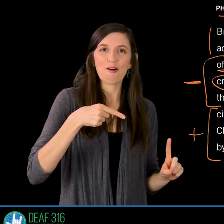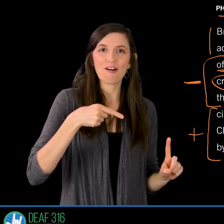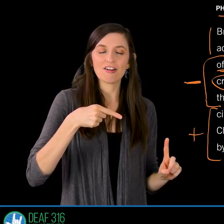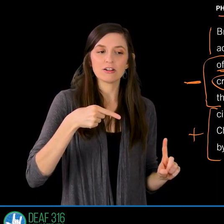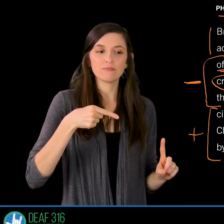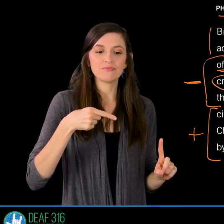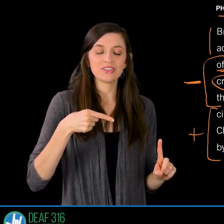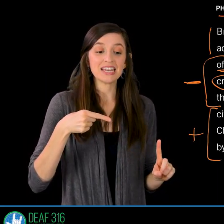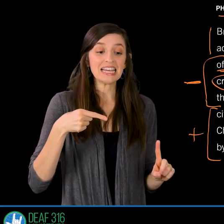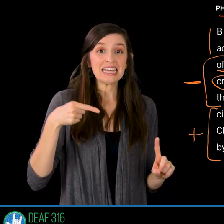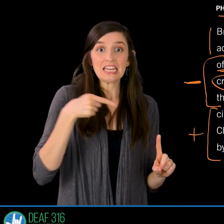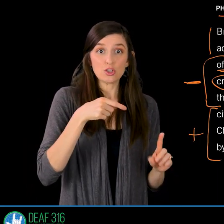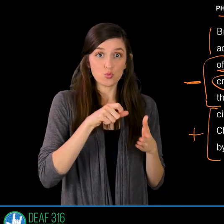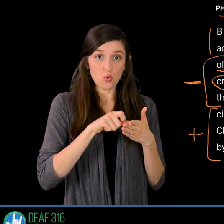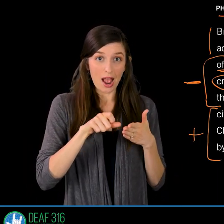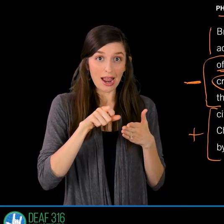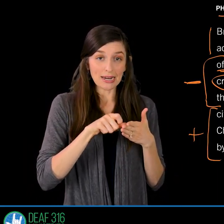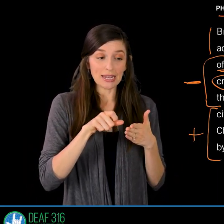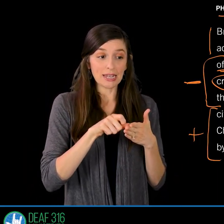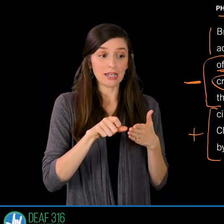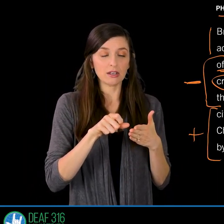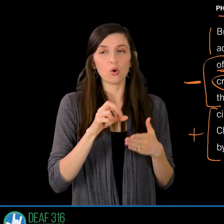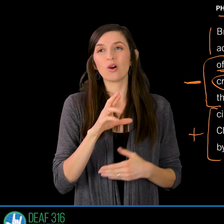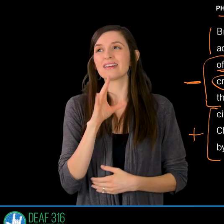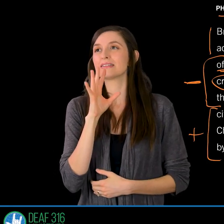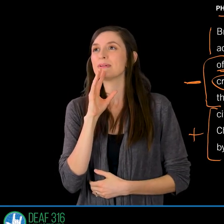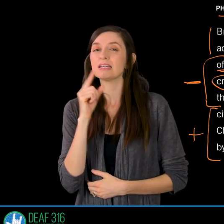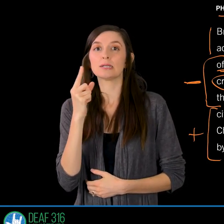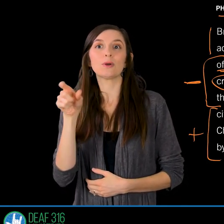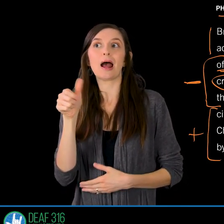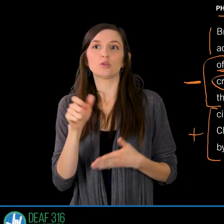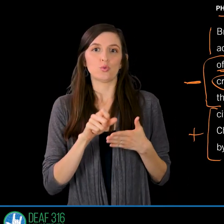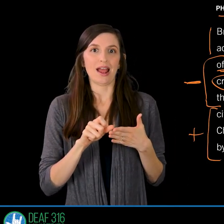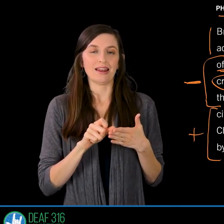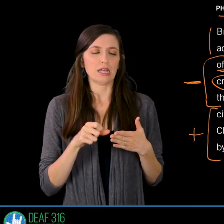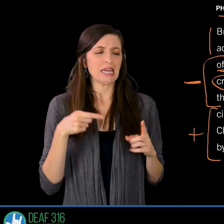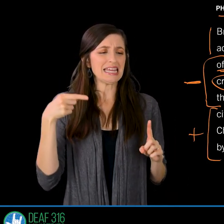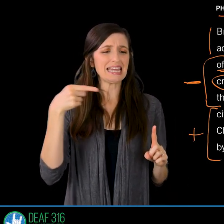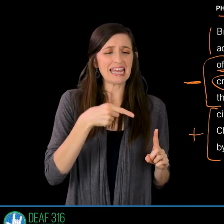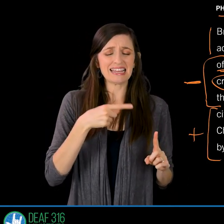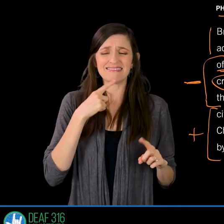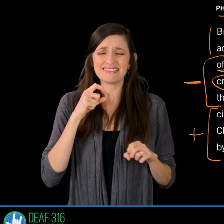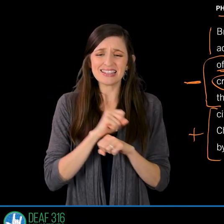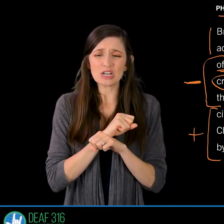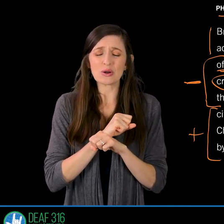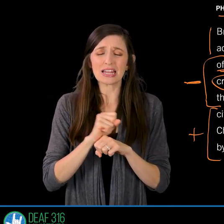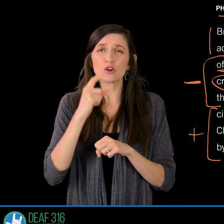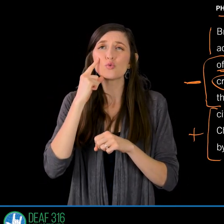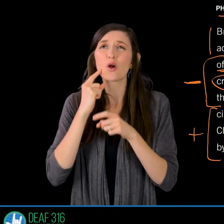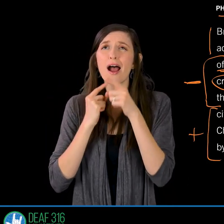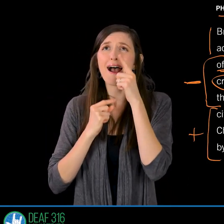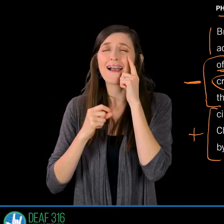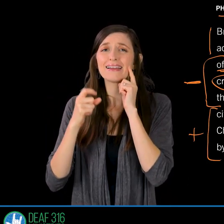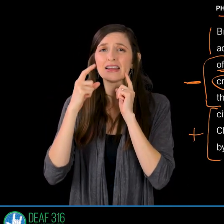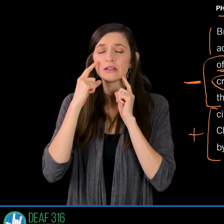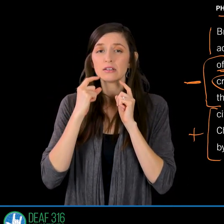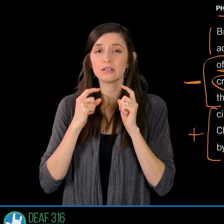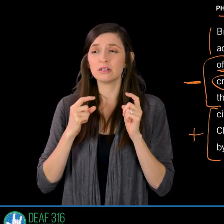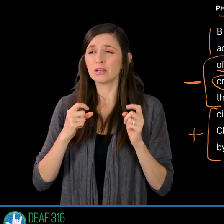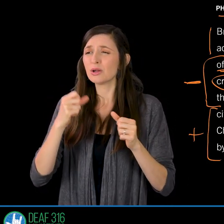is as he writes or dictates this letter tears are coming to his eyes. That's what he says. Many of